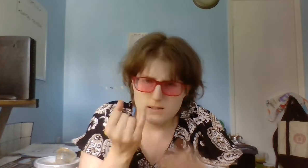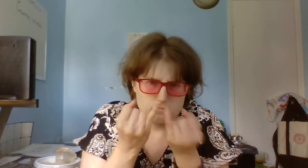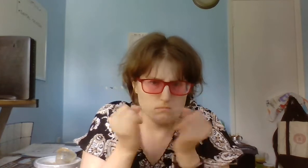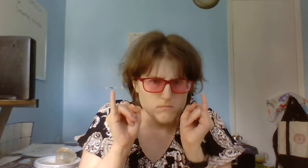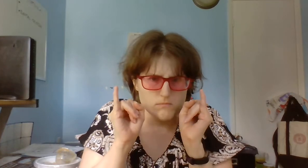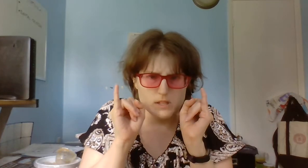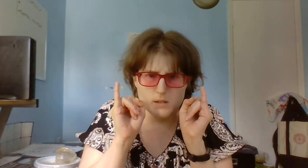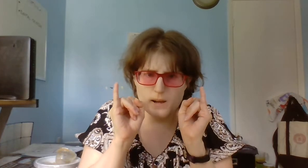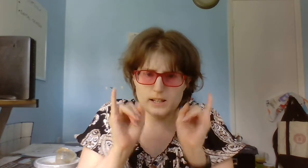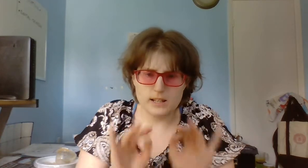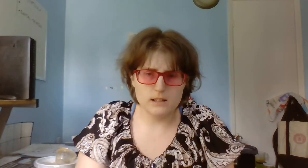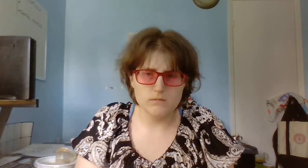independent.